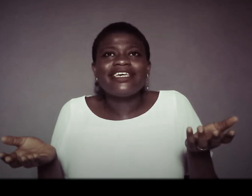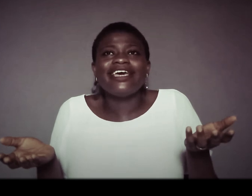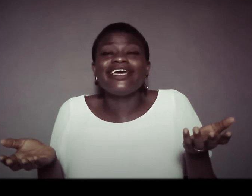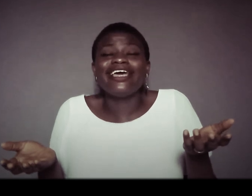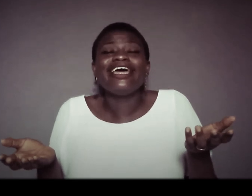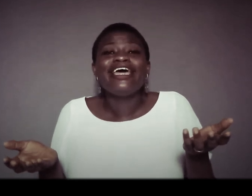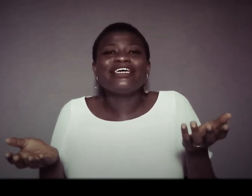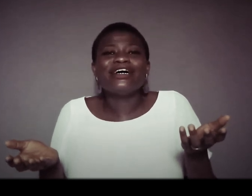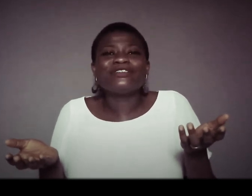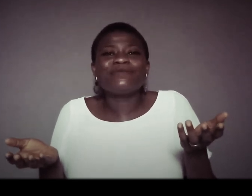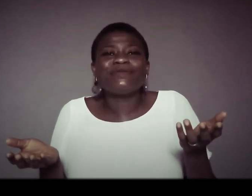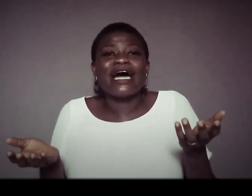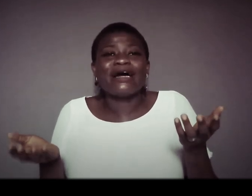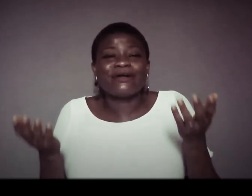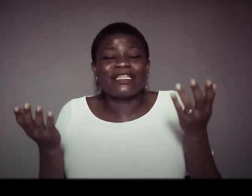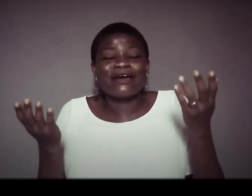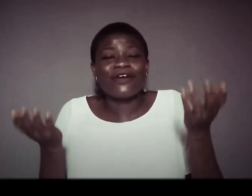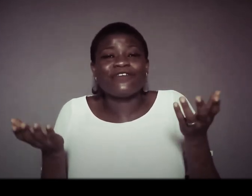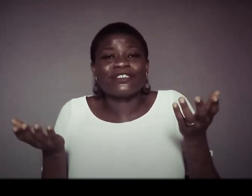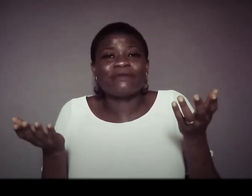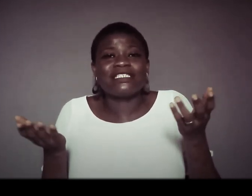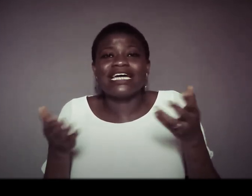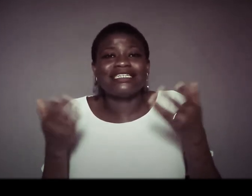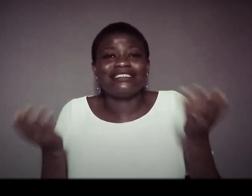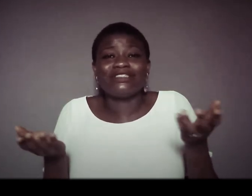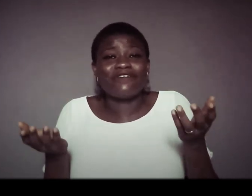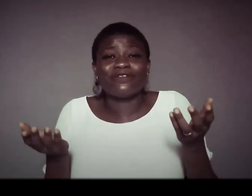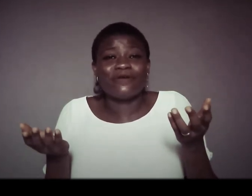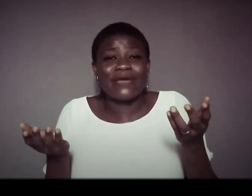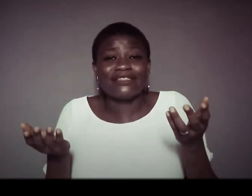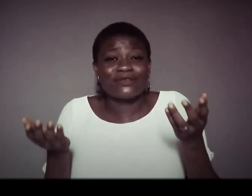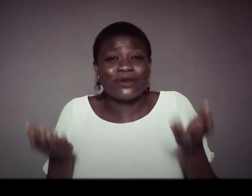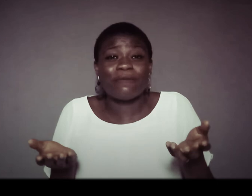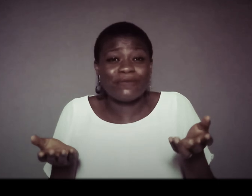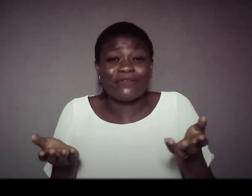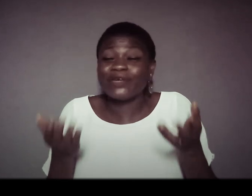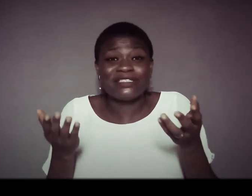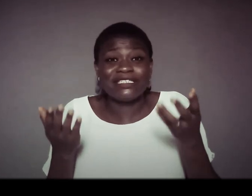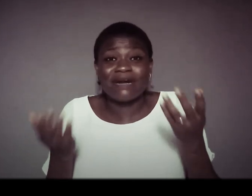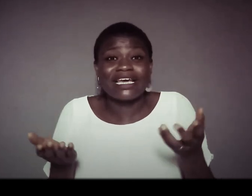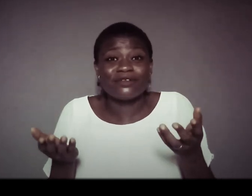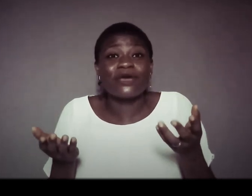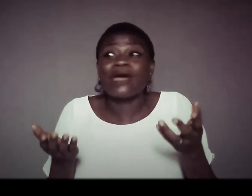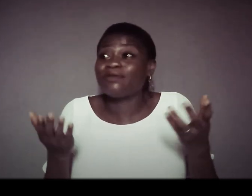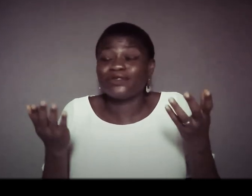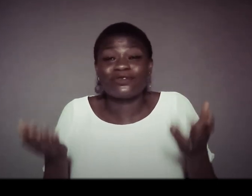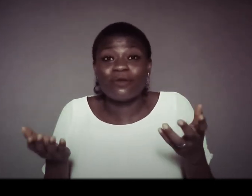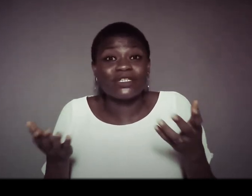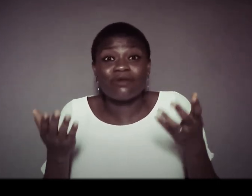you know two people are going for something that they don't even know where to stop if we get to the back end okay where are we to stop what are we